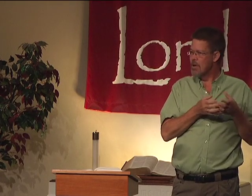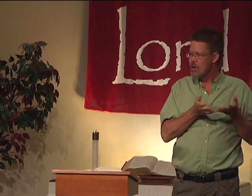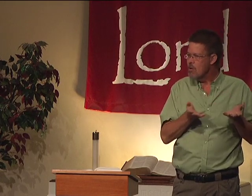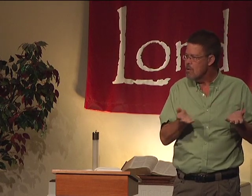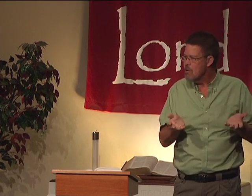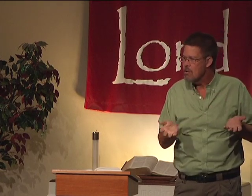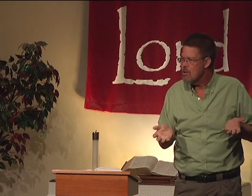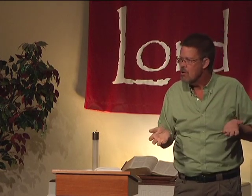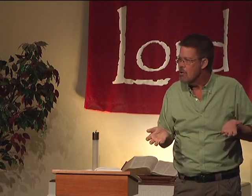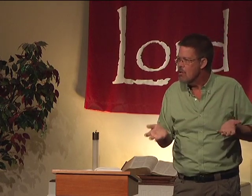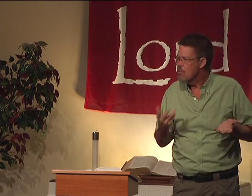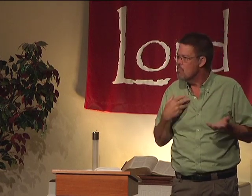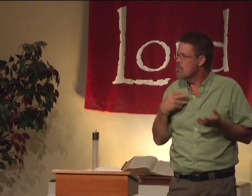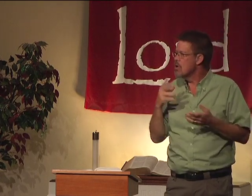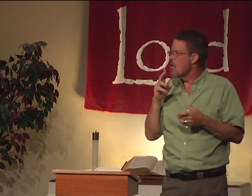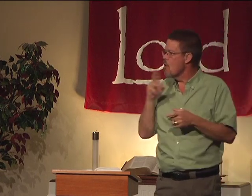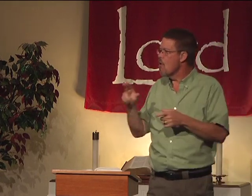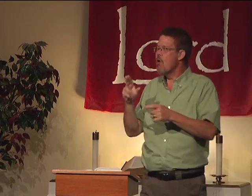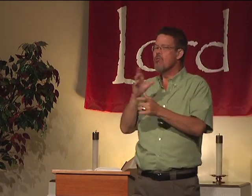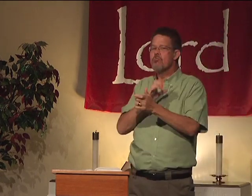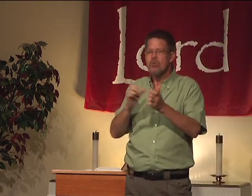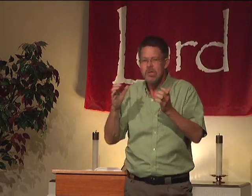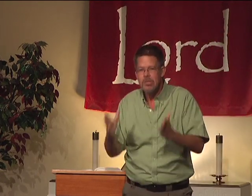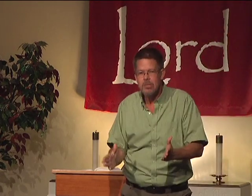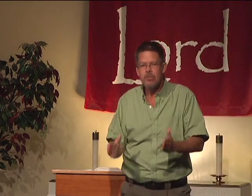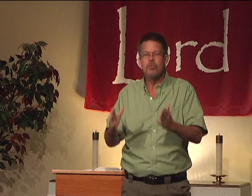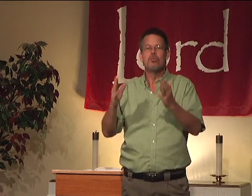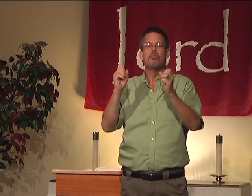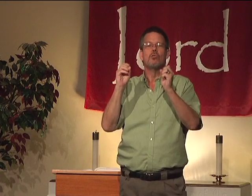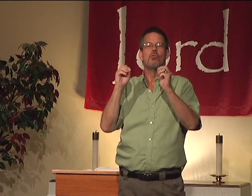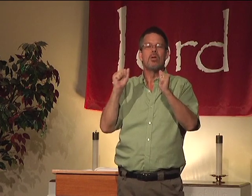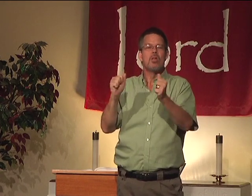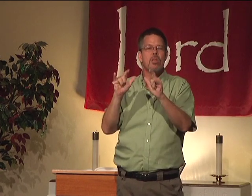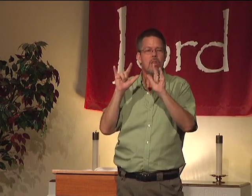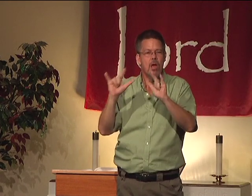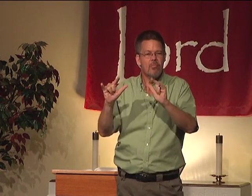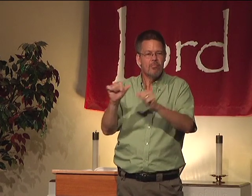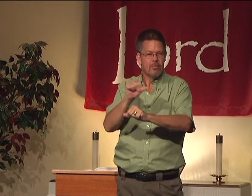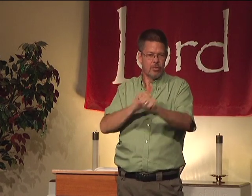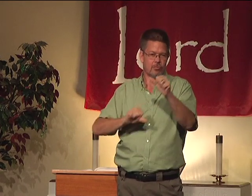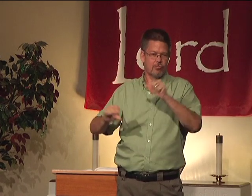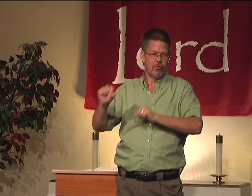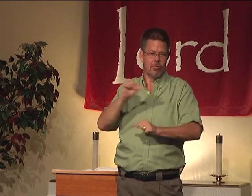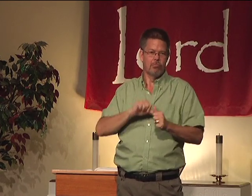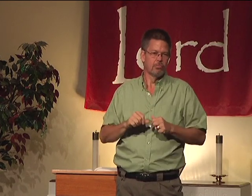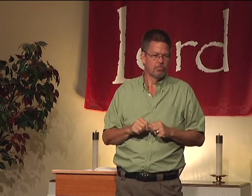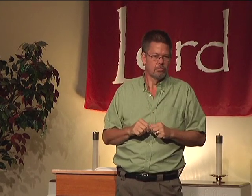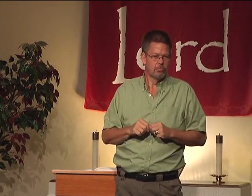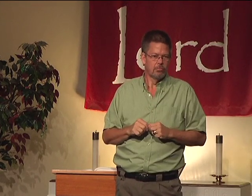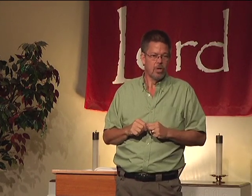one in that city. We are here to love each other.